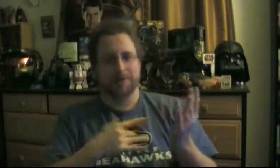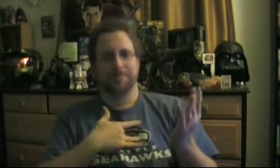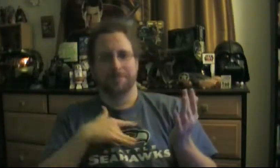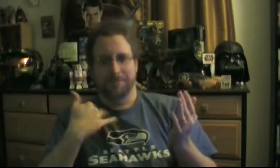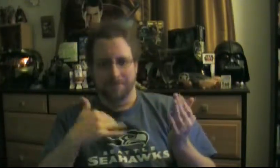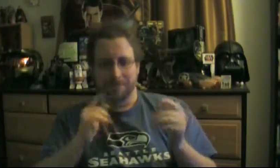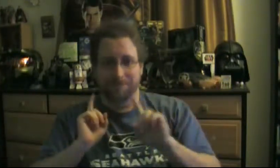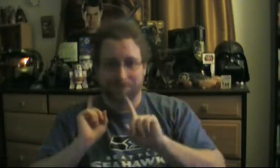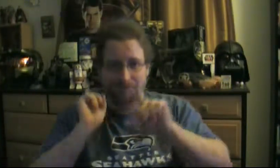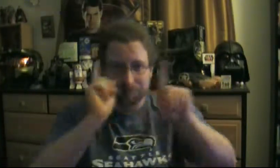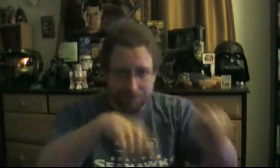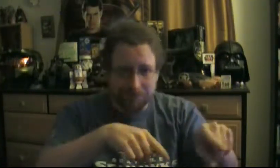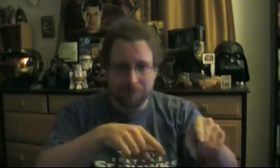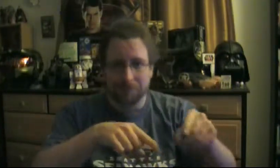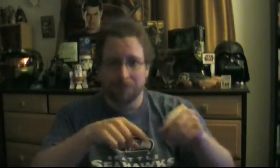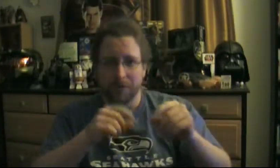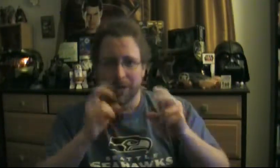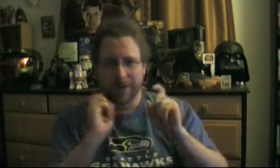dresses, the home department, and men's food preference.